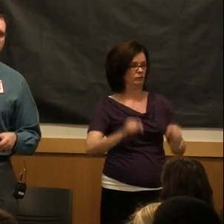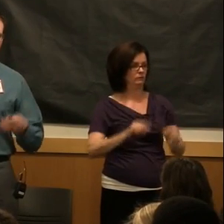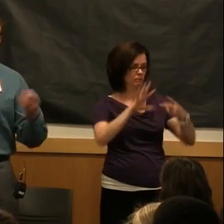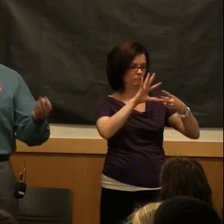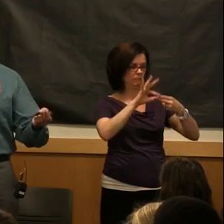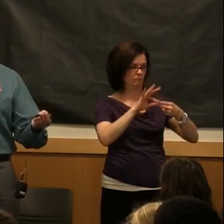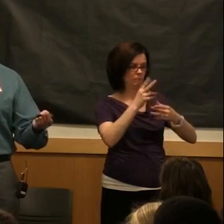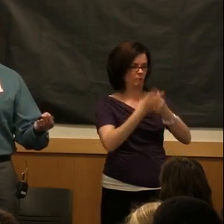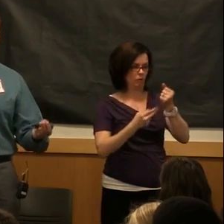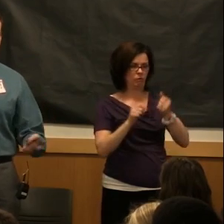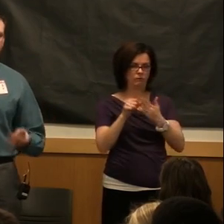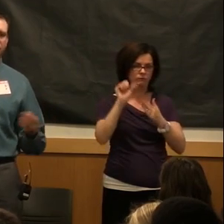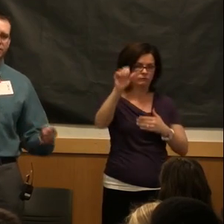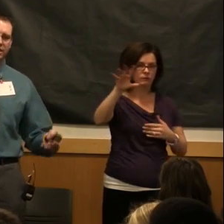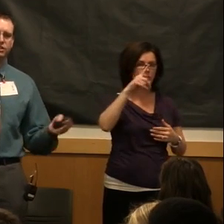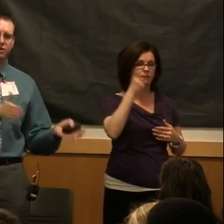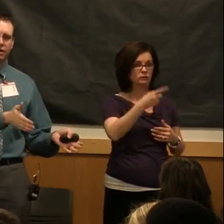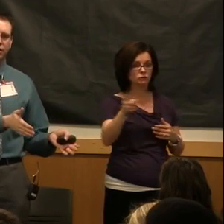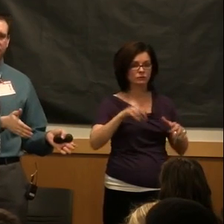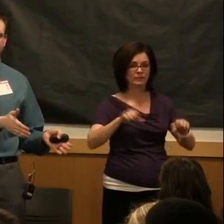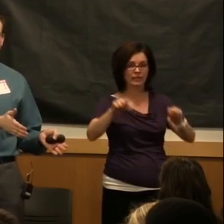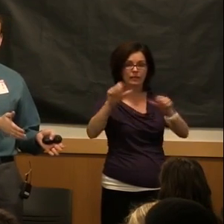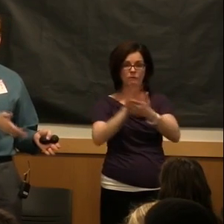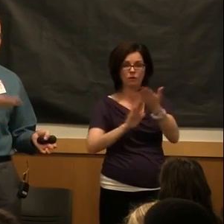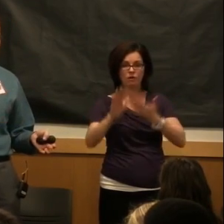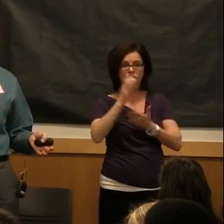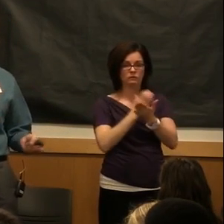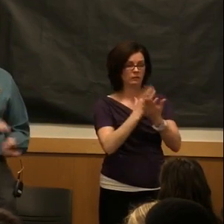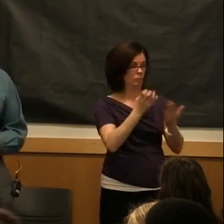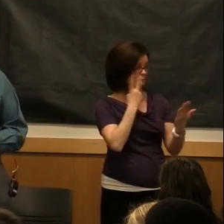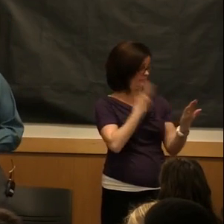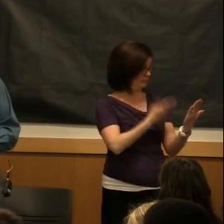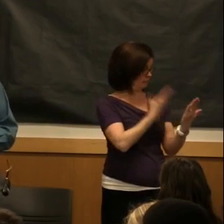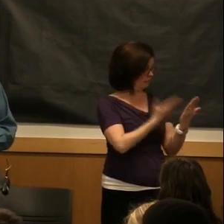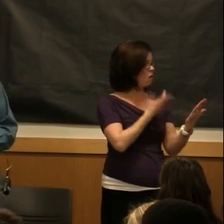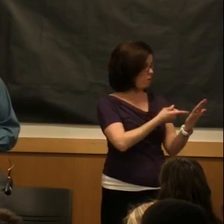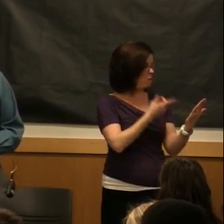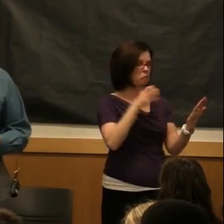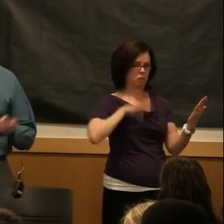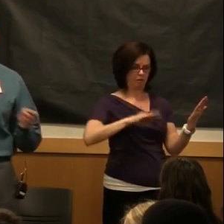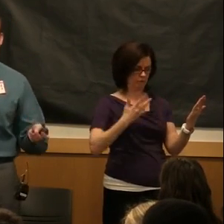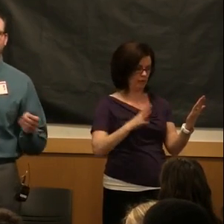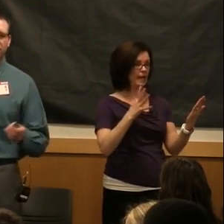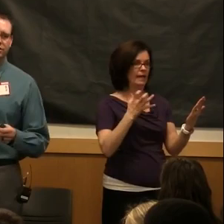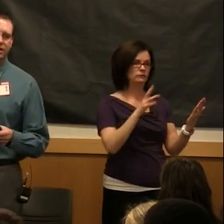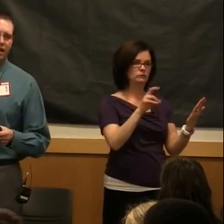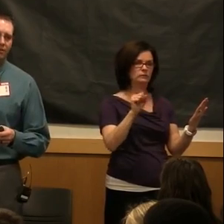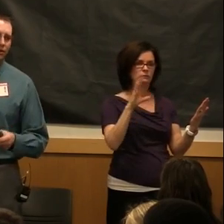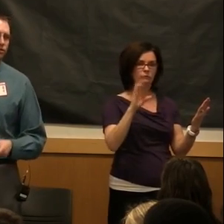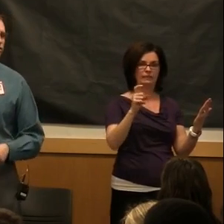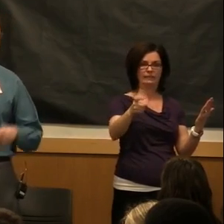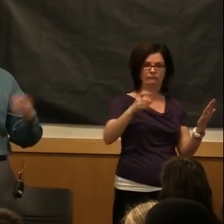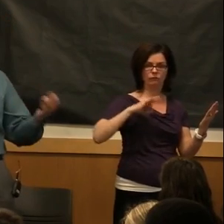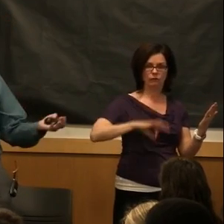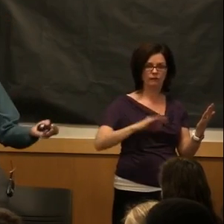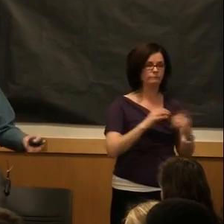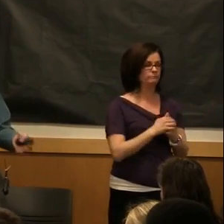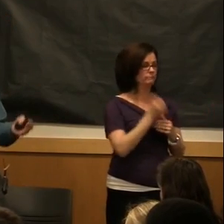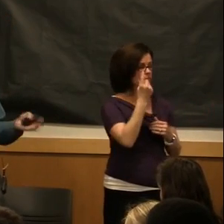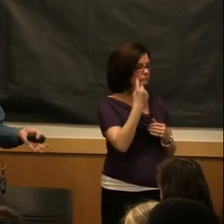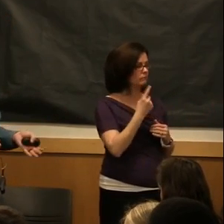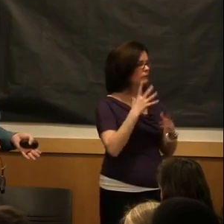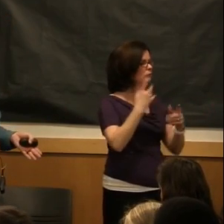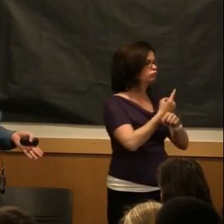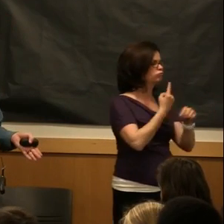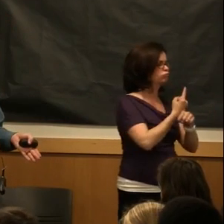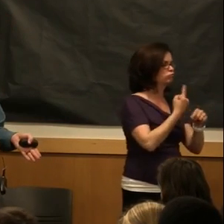because you're taking those courses and we want to see that you've got credit for those and we want to give you credit for those. So submitting those is going to help you. Traditional students